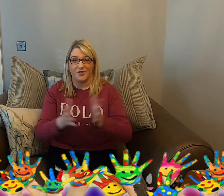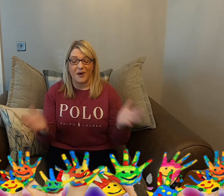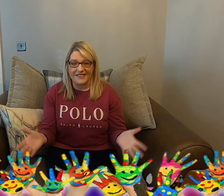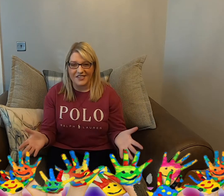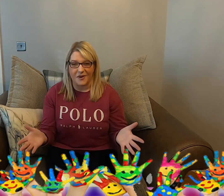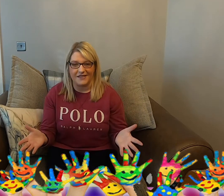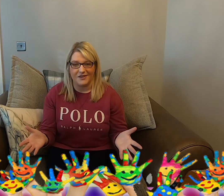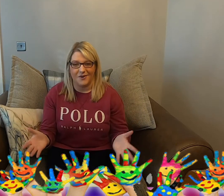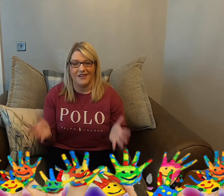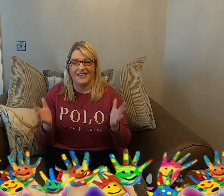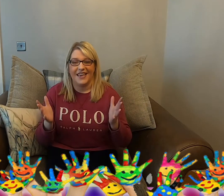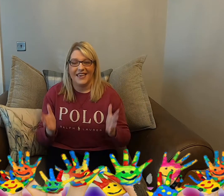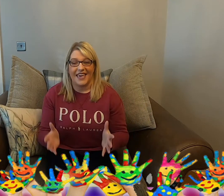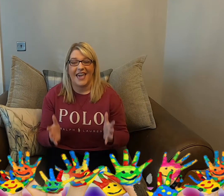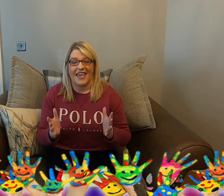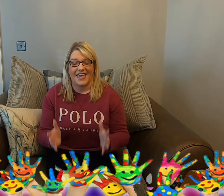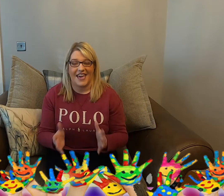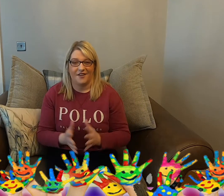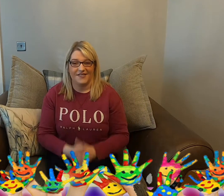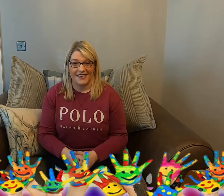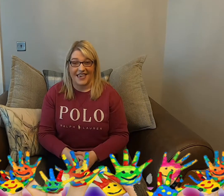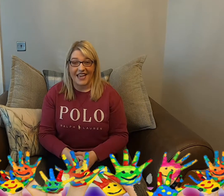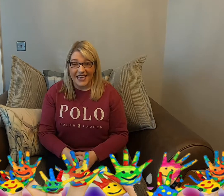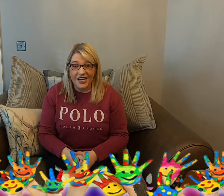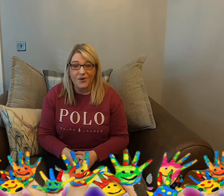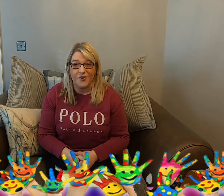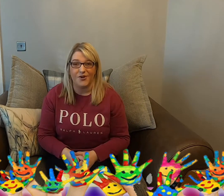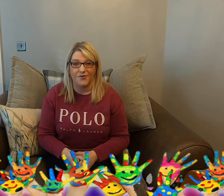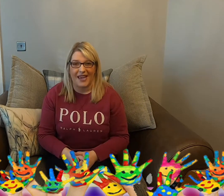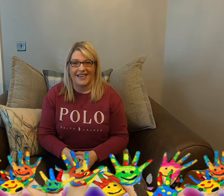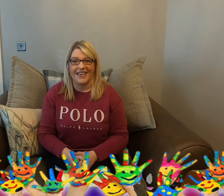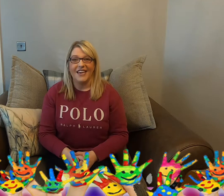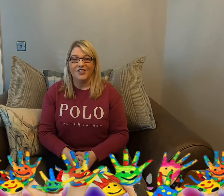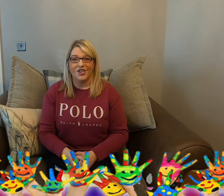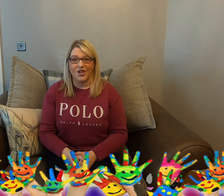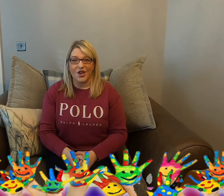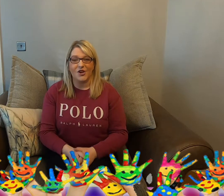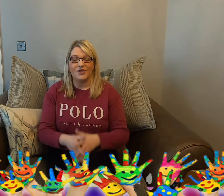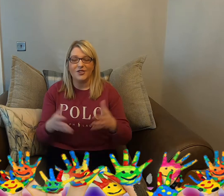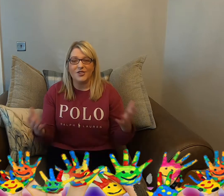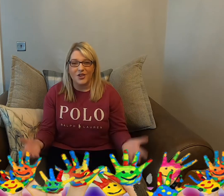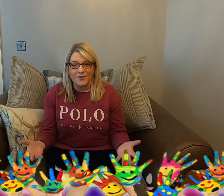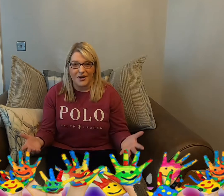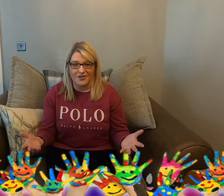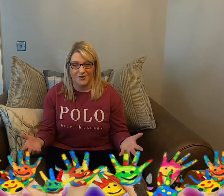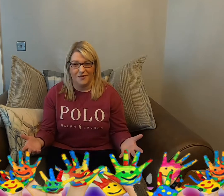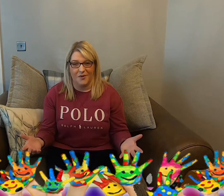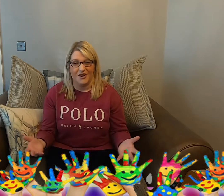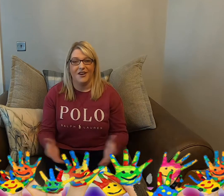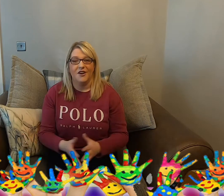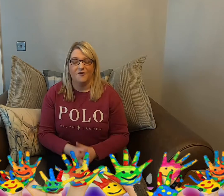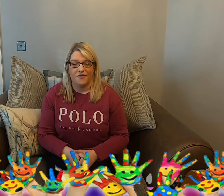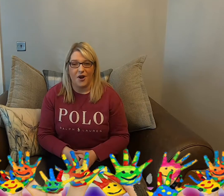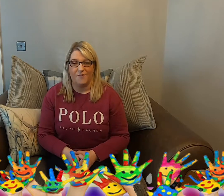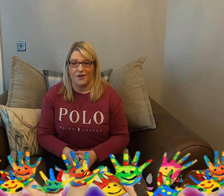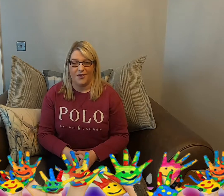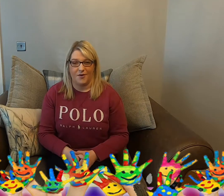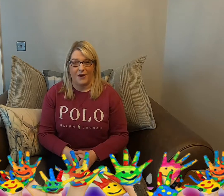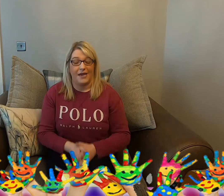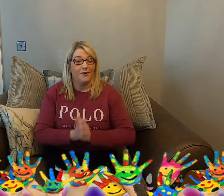2021 KFC. And I hope you're ready to learn so much more from the Bible.